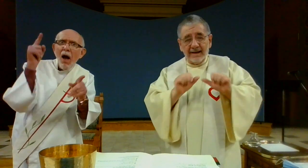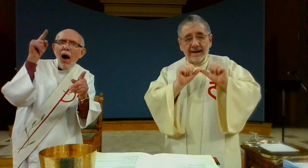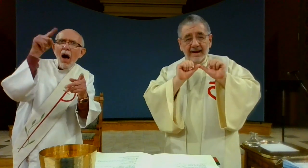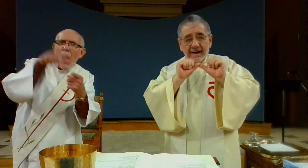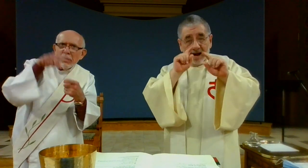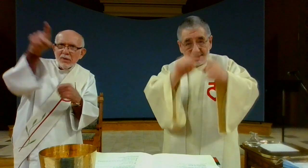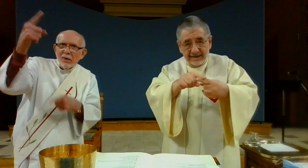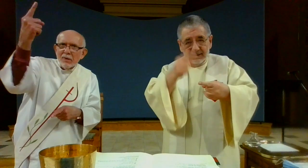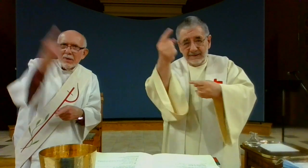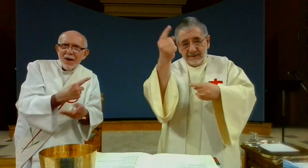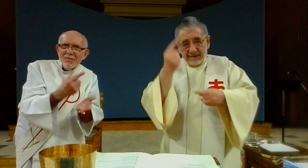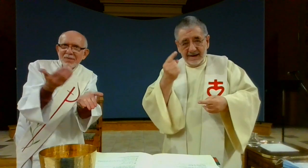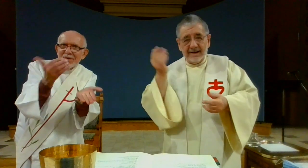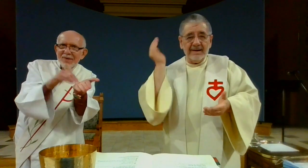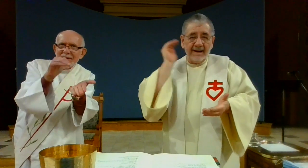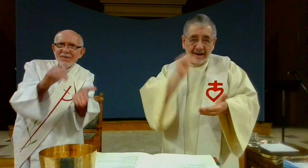until you come again